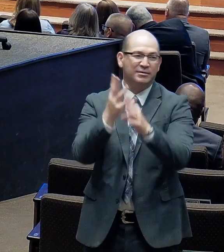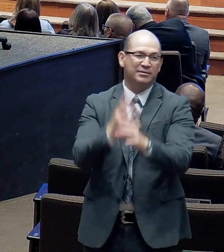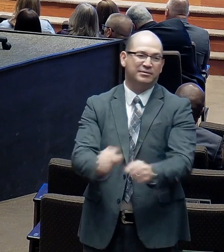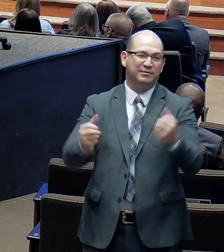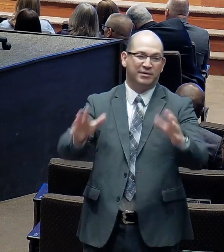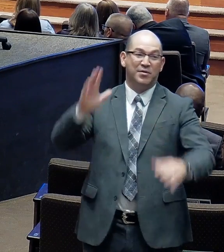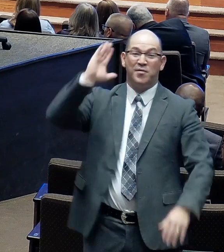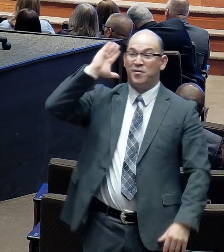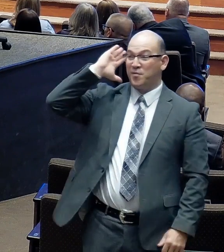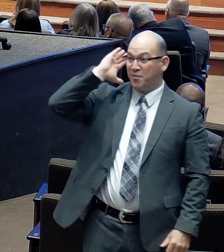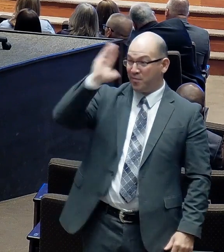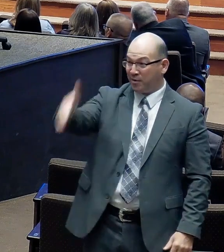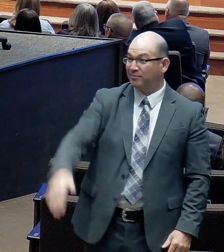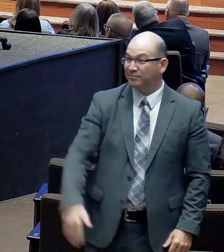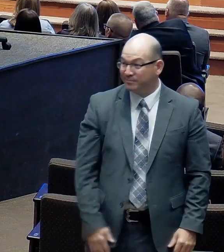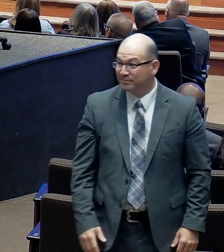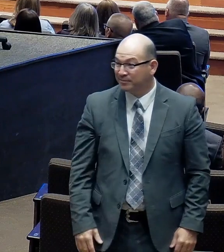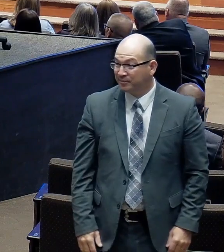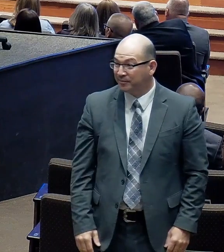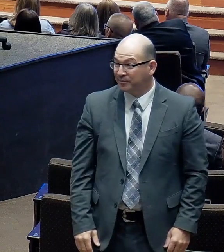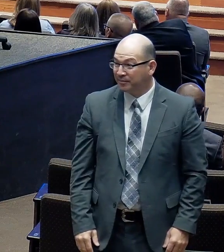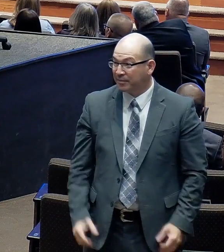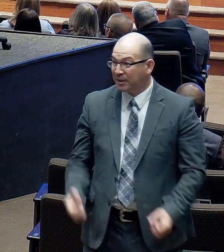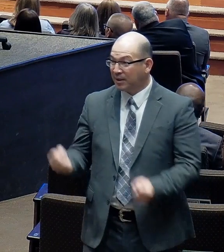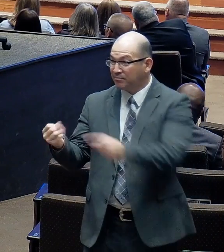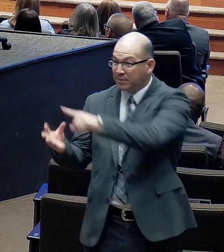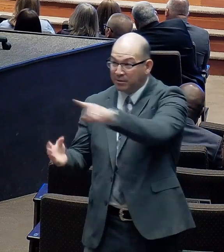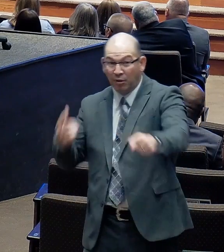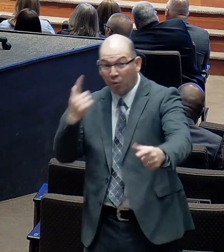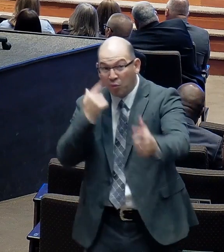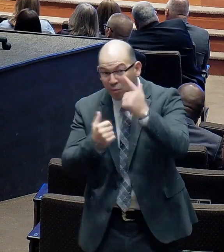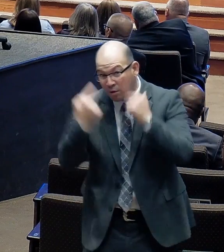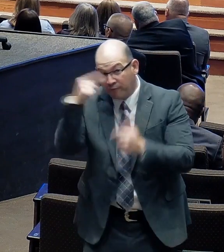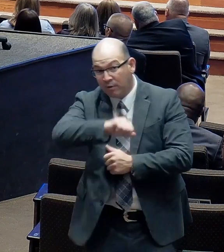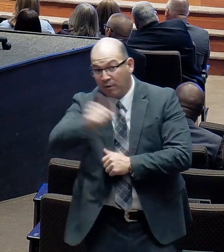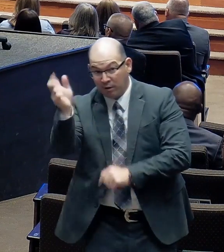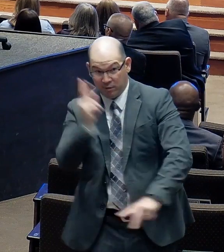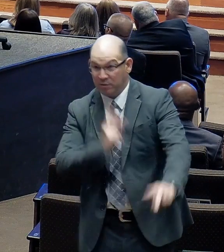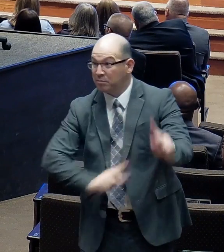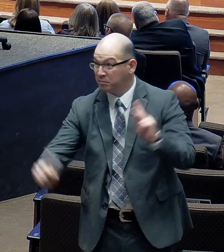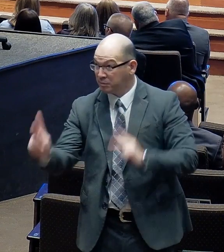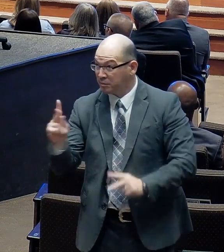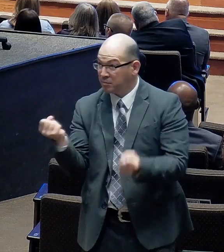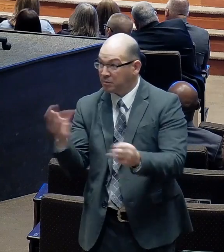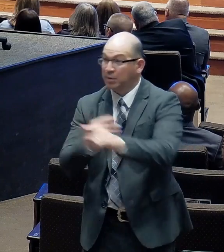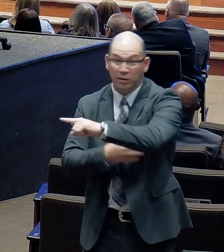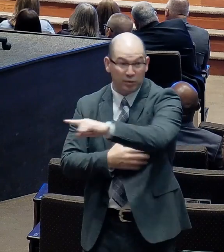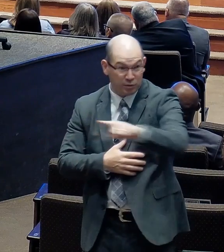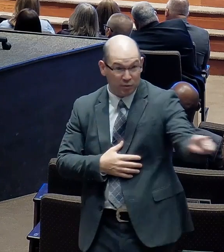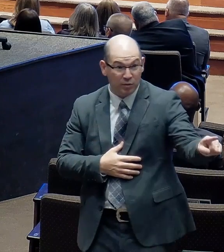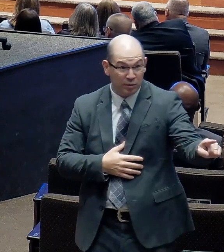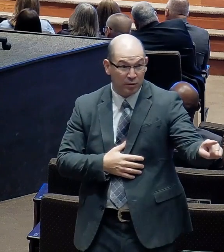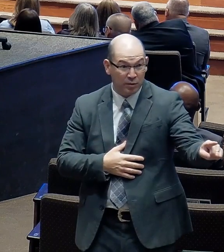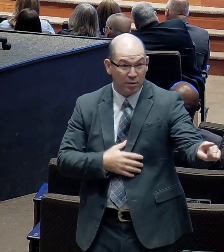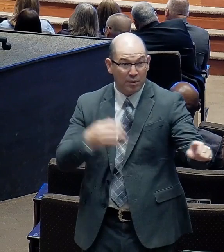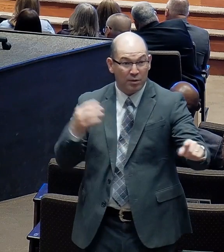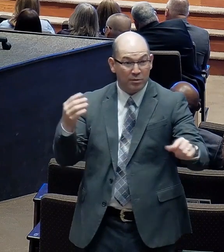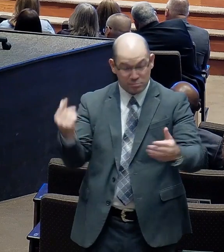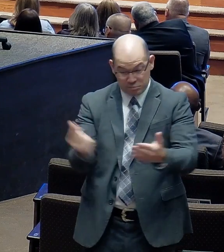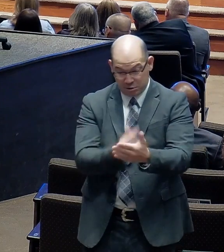Many have shed tears. Many of you have helped. To spread the gospel. To share. The word